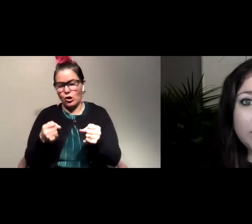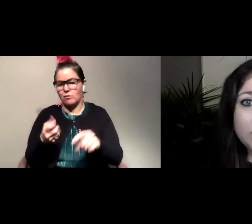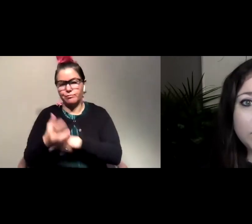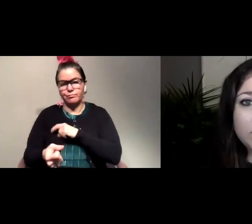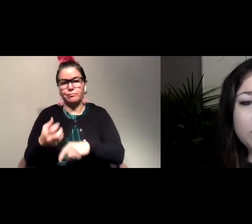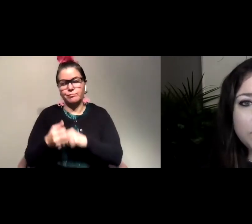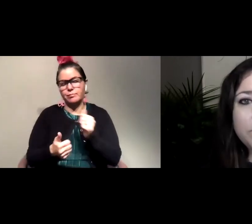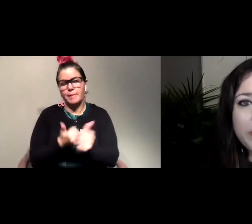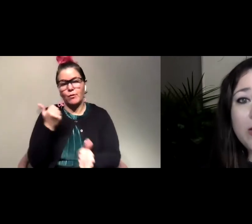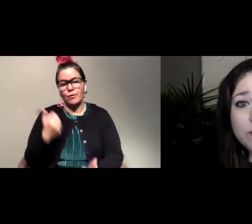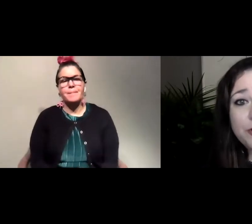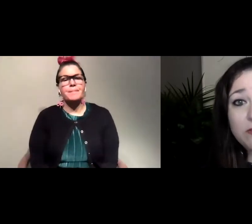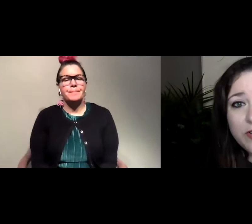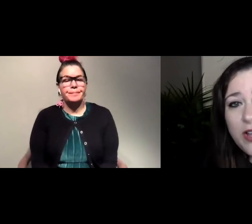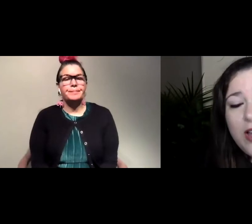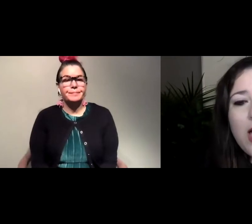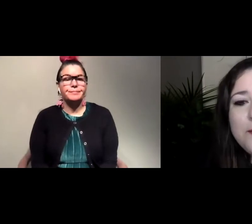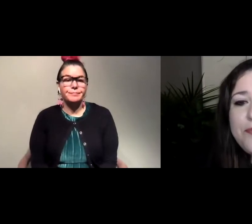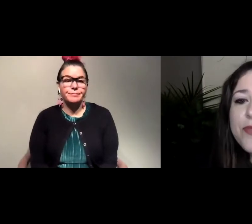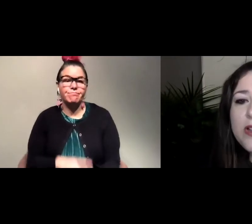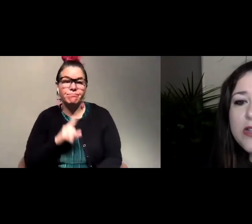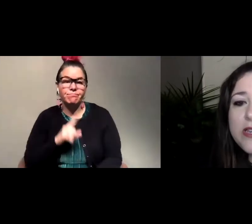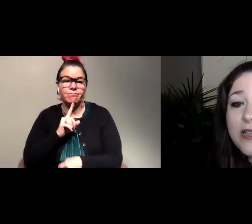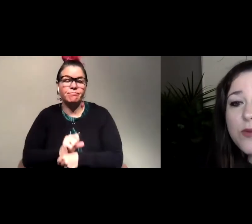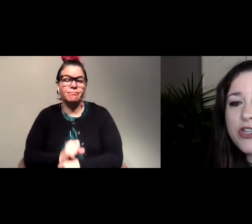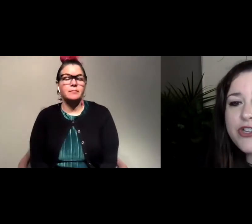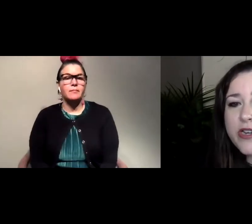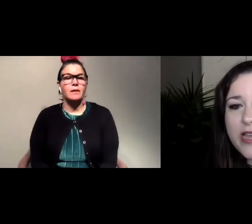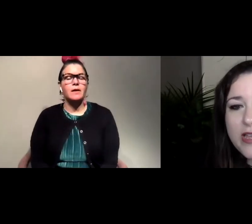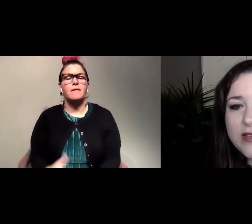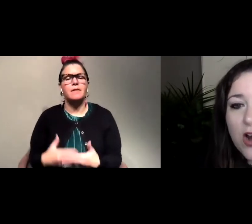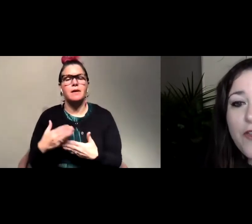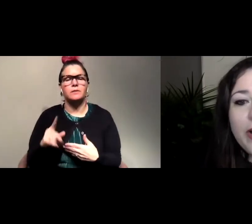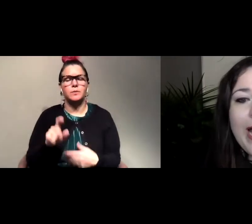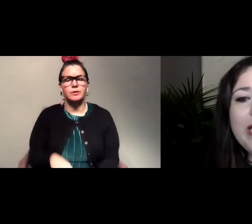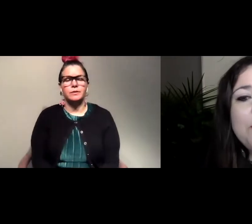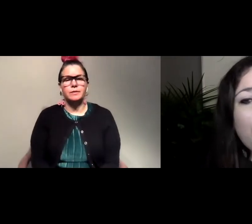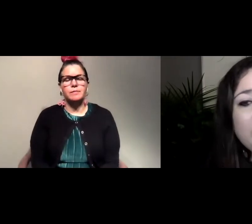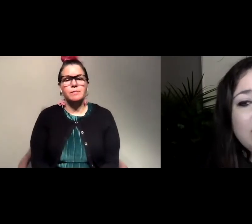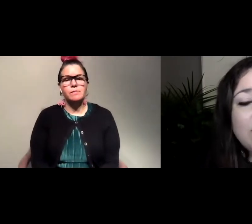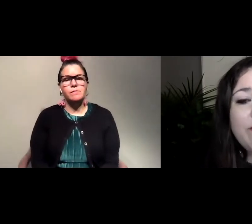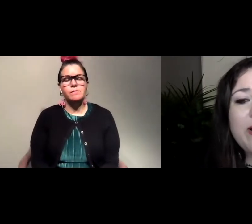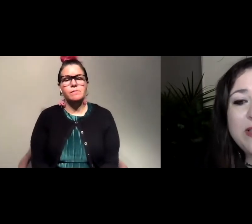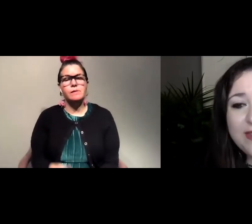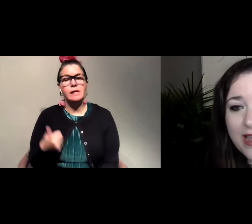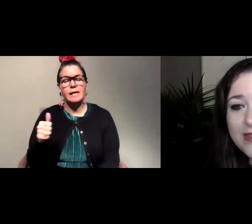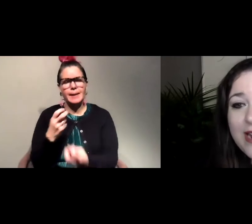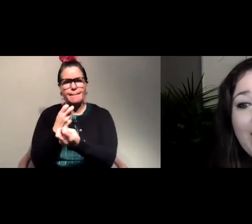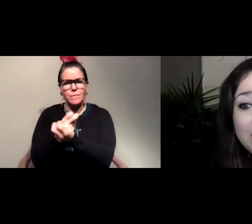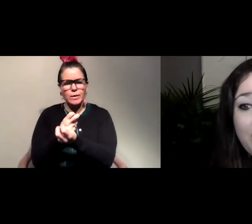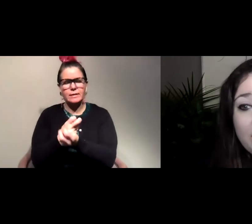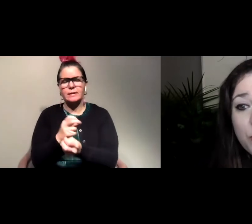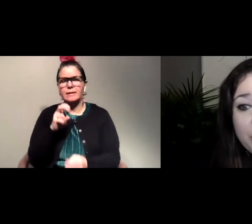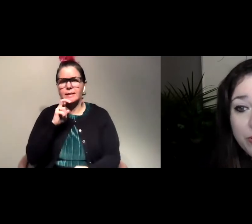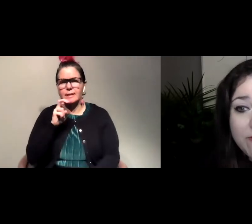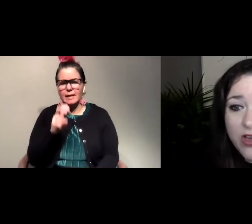roadkill yeah for sure the next question is are there any poisonous or venomous snakes in